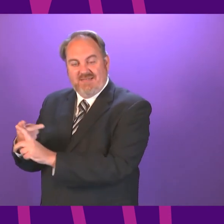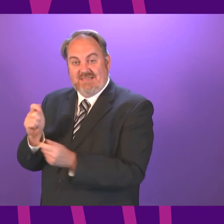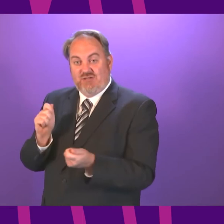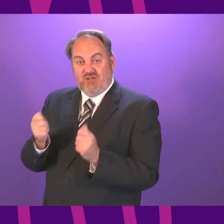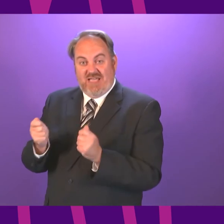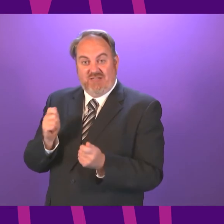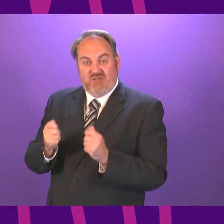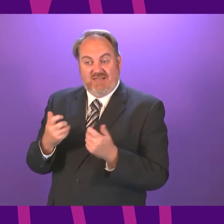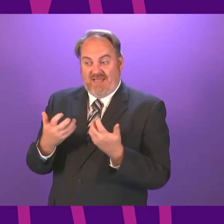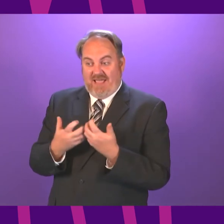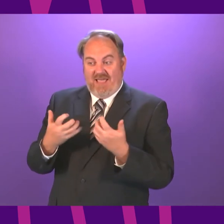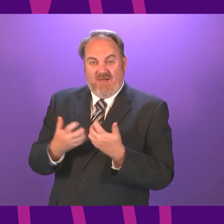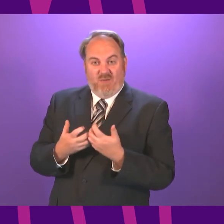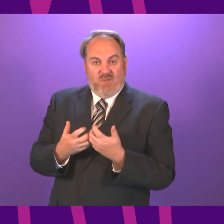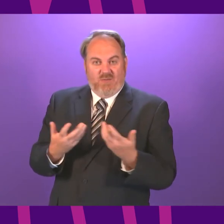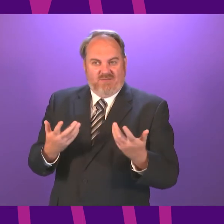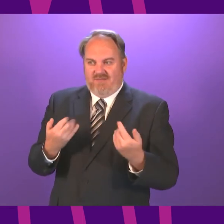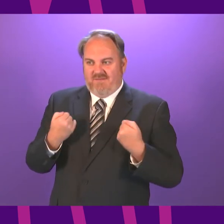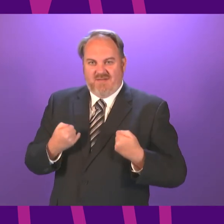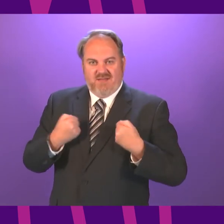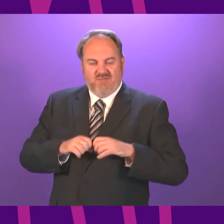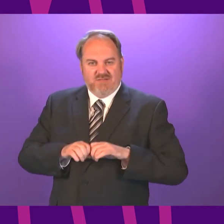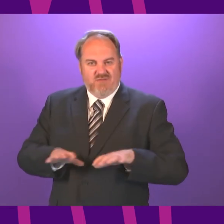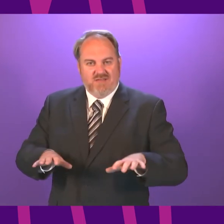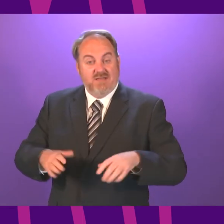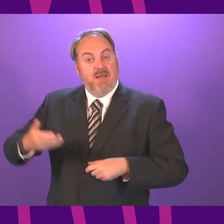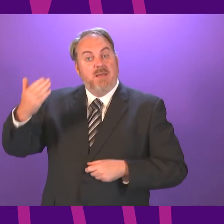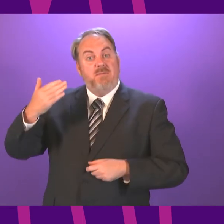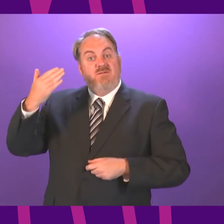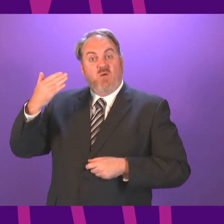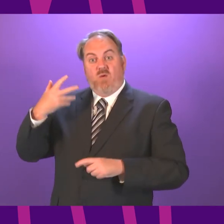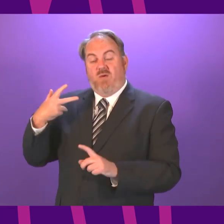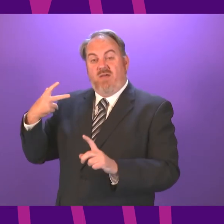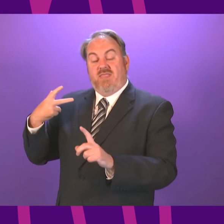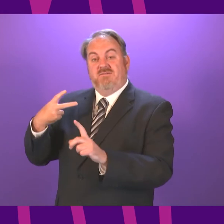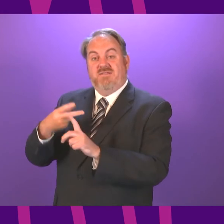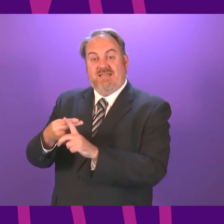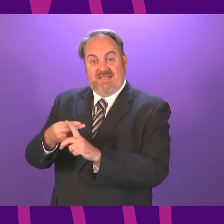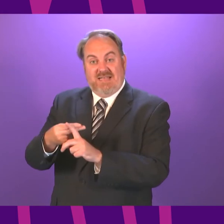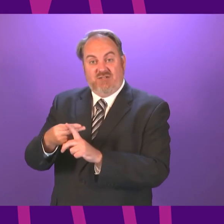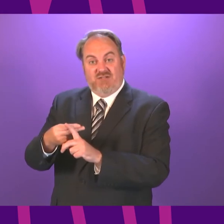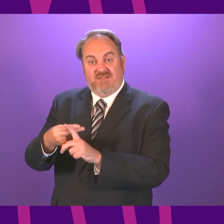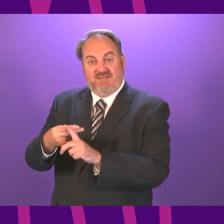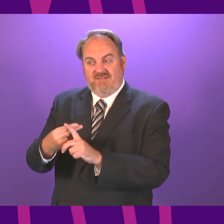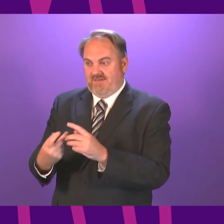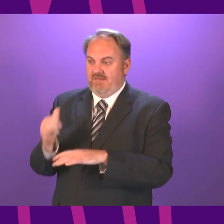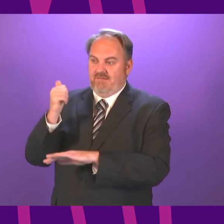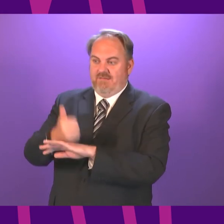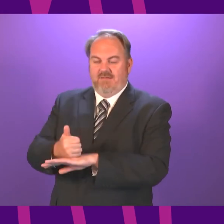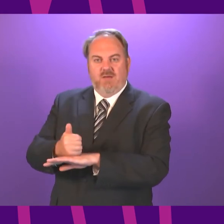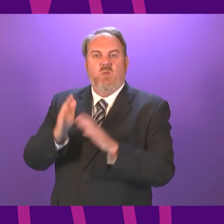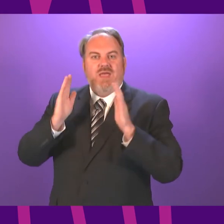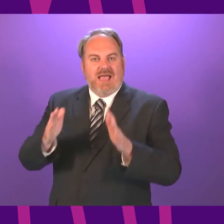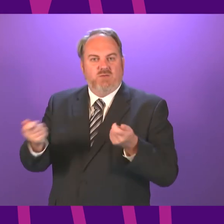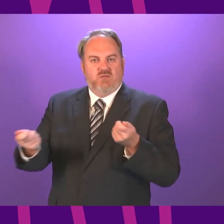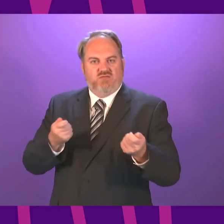When there was no vaccine, then, in my view, it was essential to try to suppress cases of the virus to the